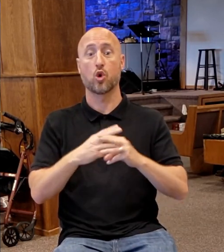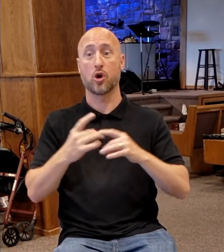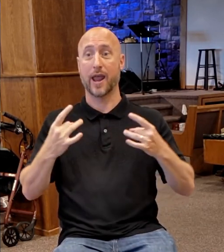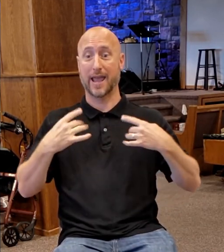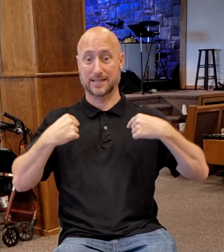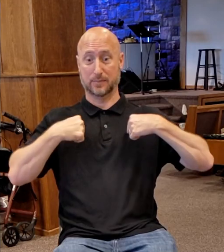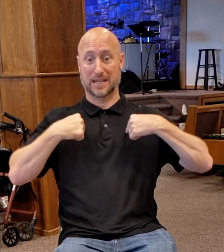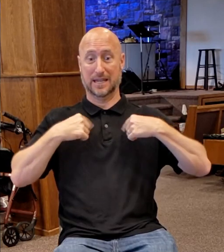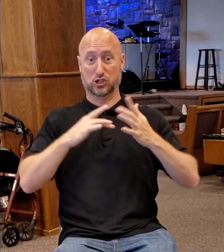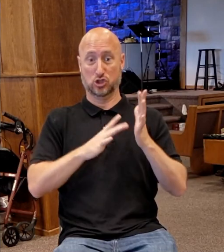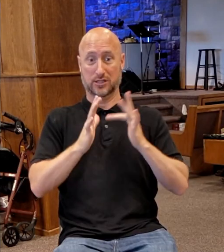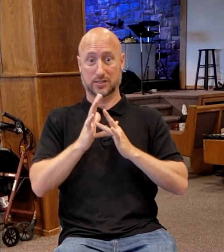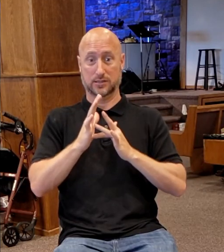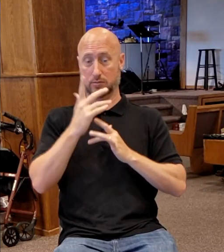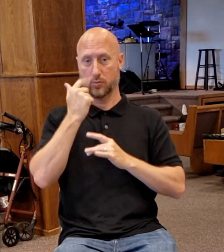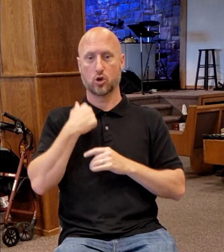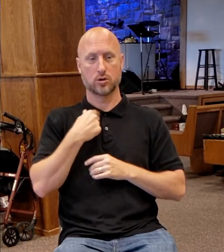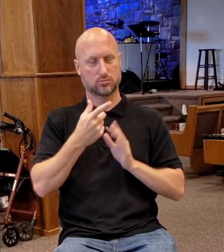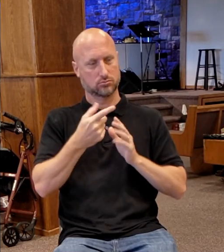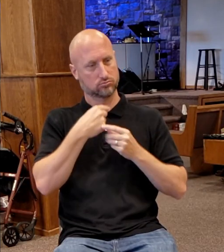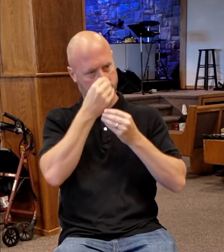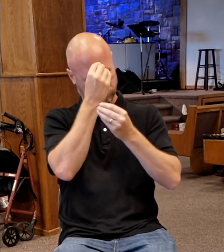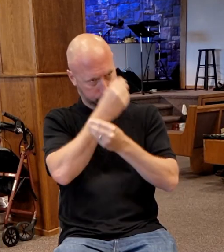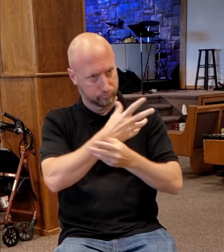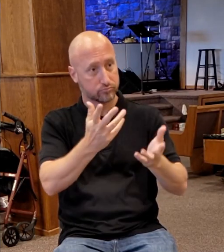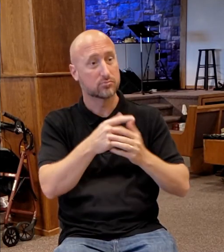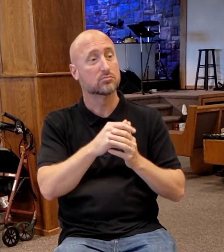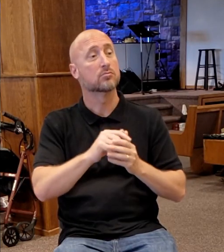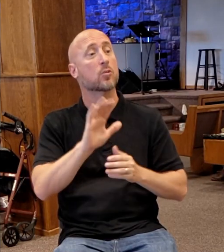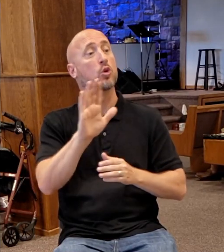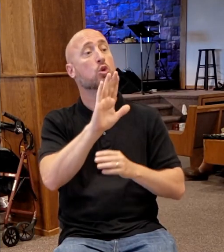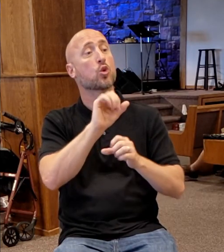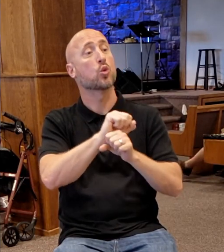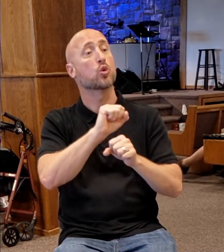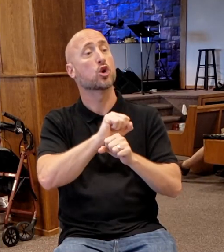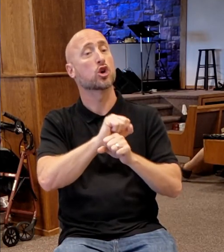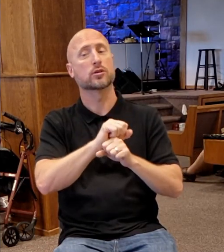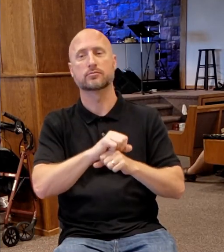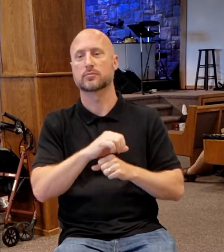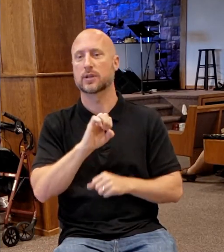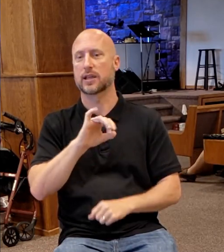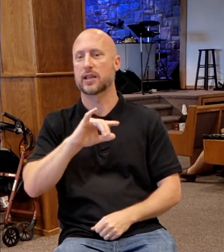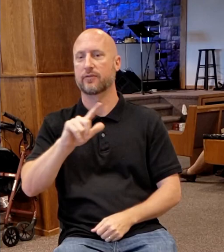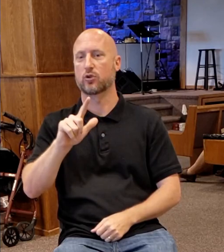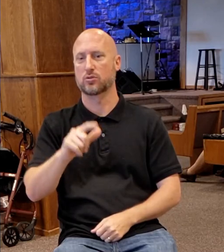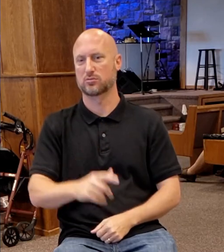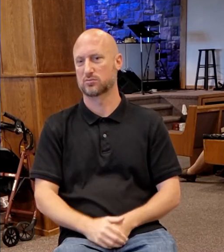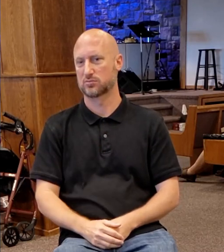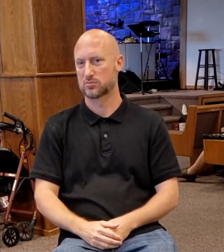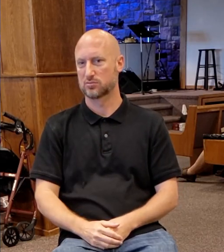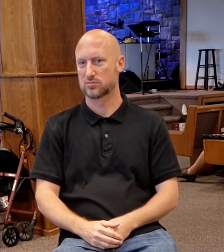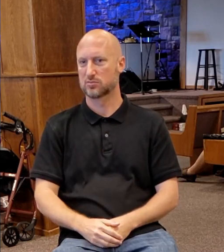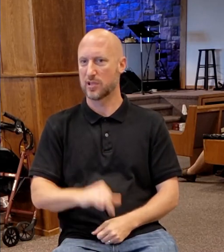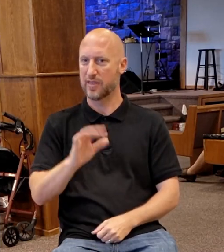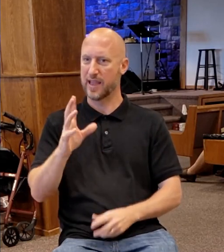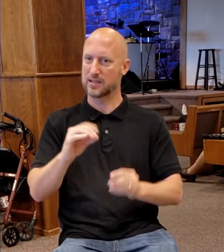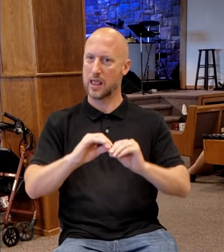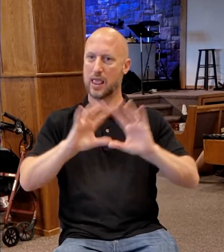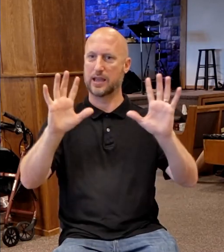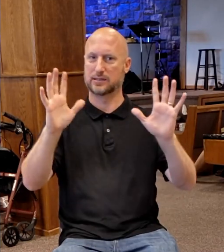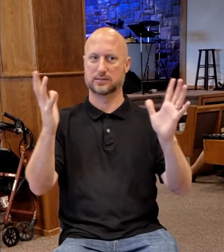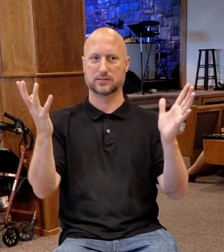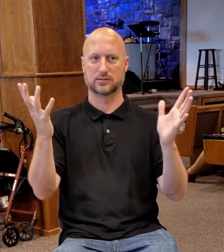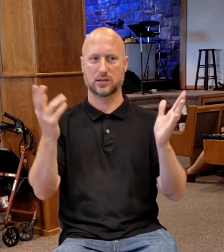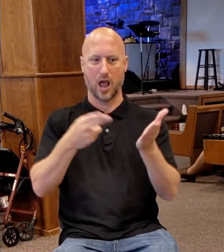testify of it that its works are evil. That's clarity. That's light. Light